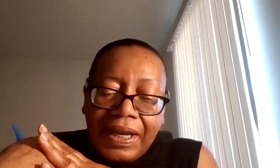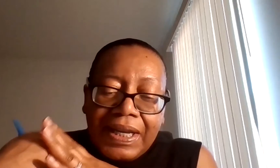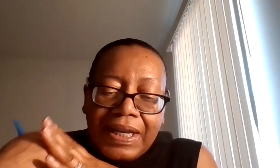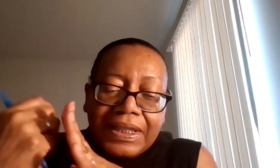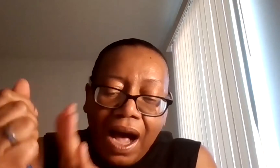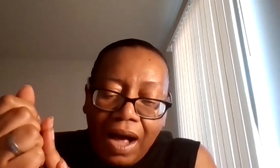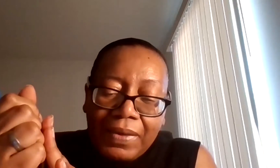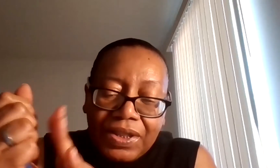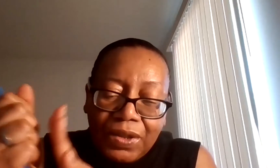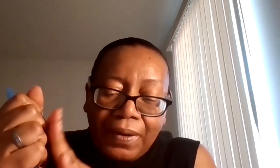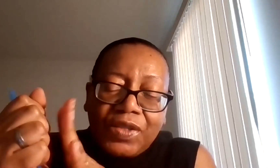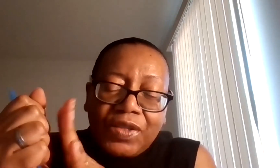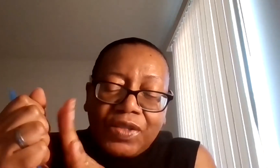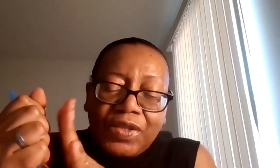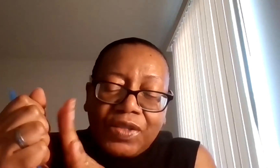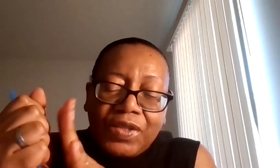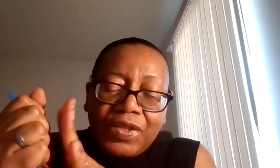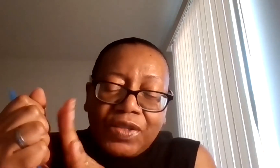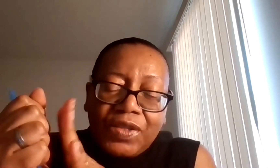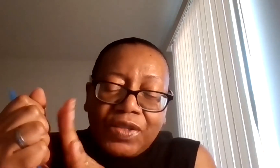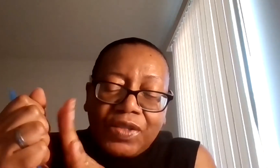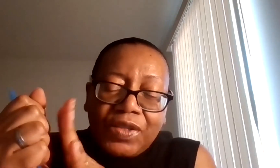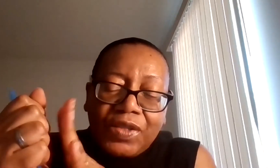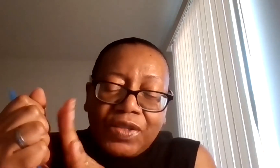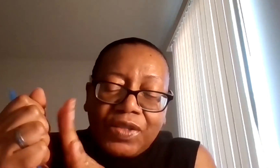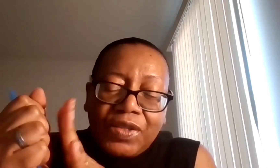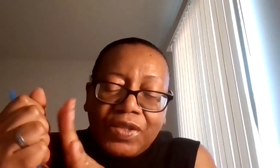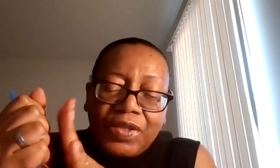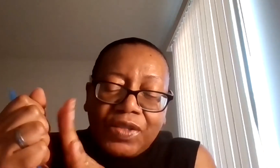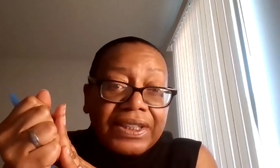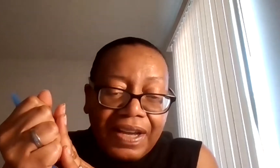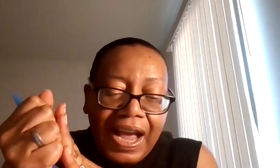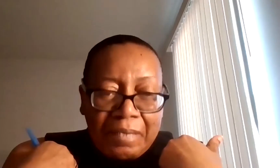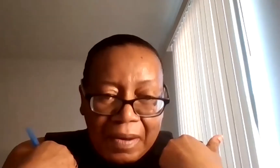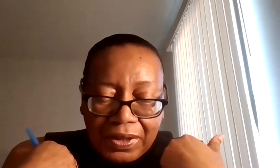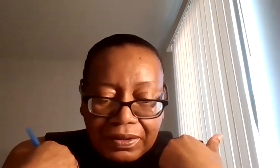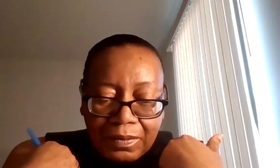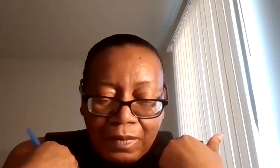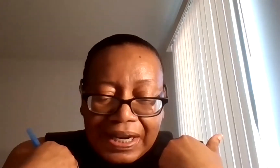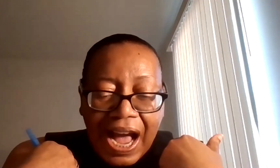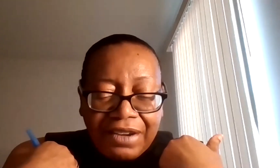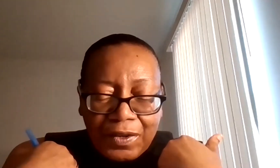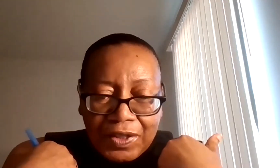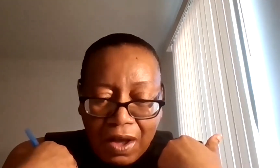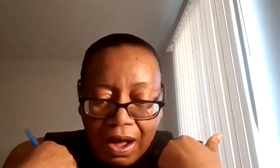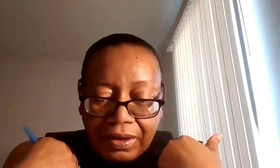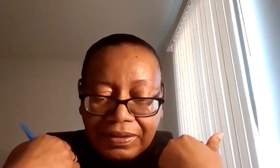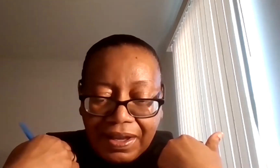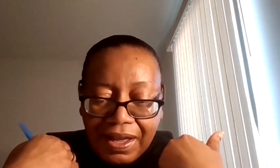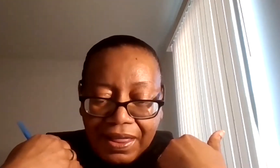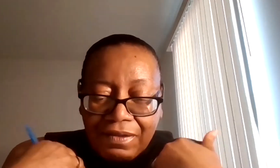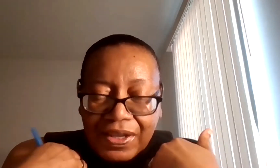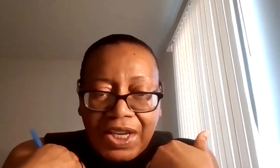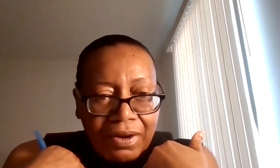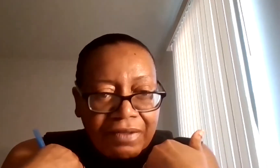It is common to experience shock and denial. And I remember